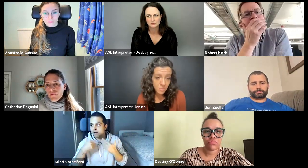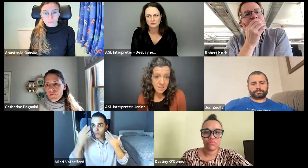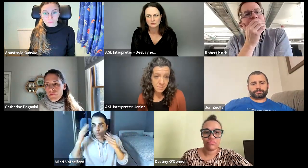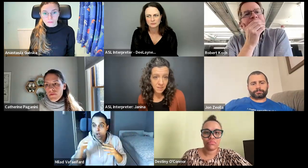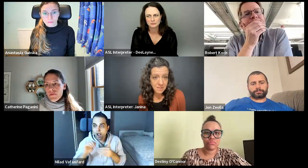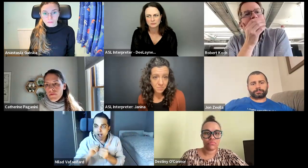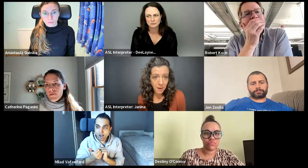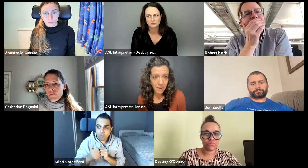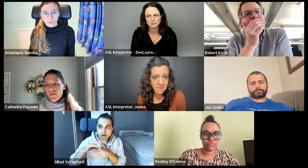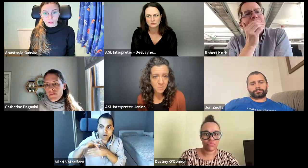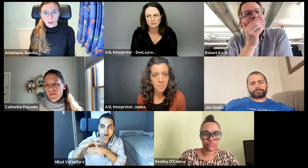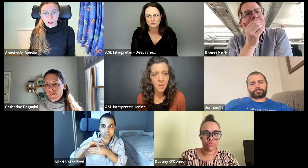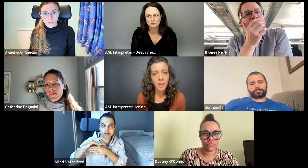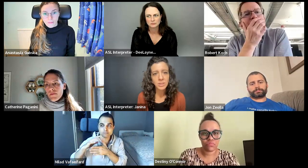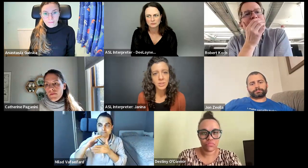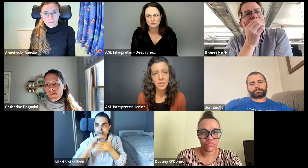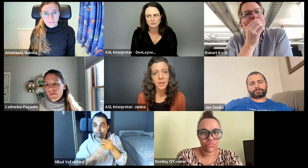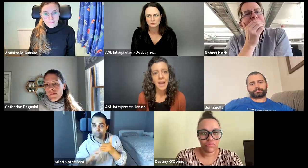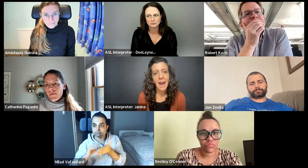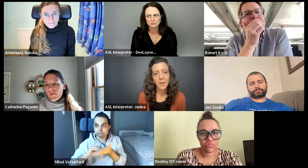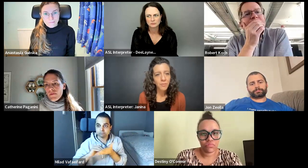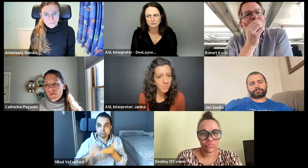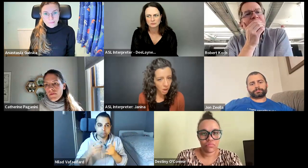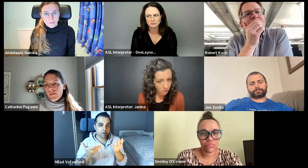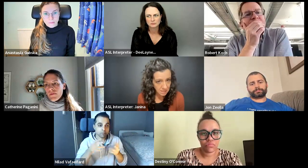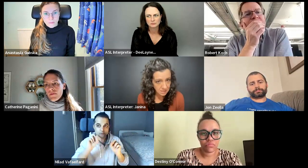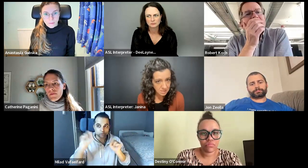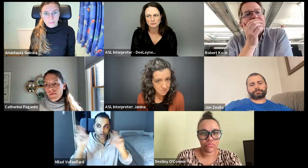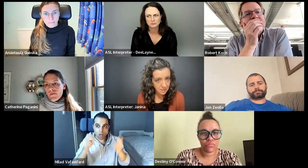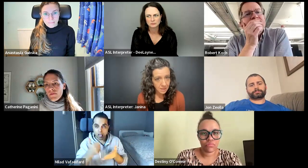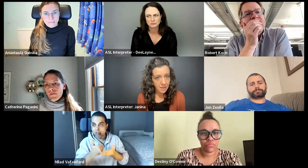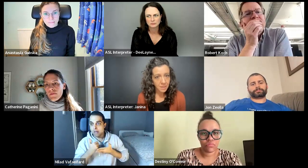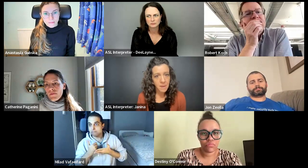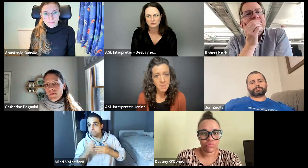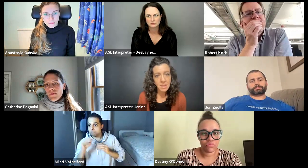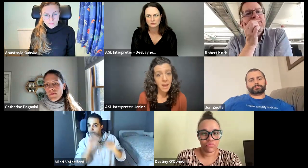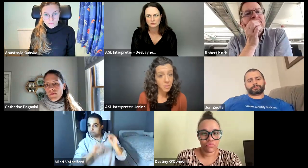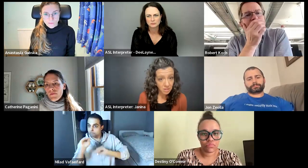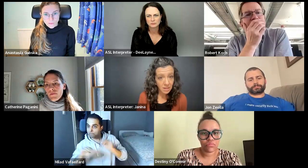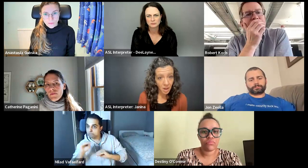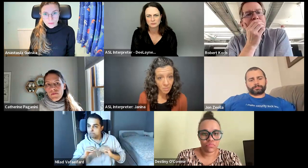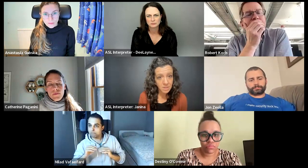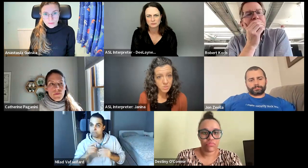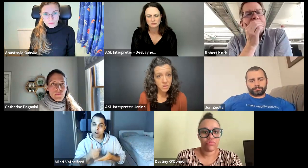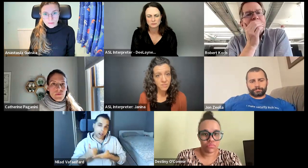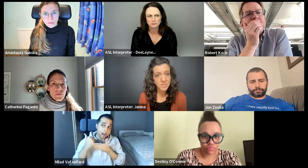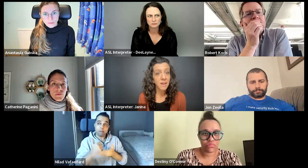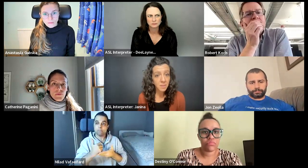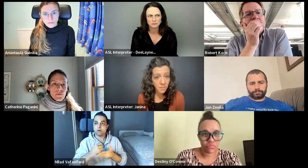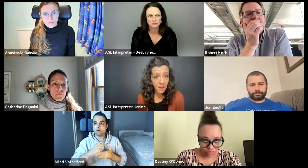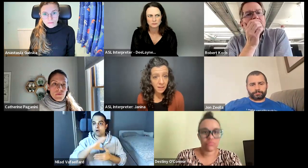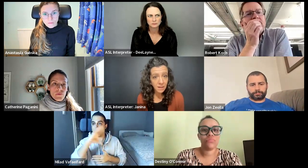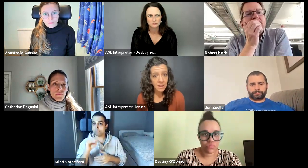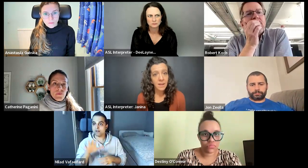could present about this in Paris, but I'm not quite sure how to frame the content. Maybe Catherine can help me sort of